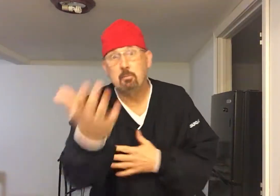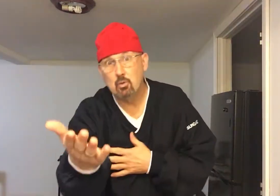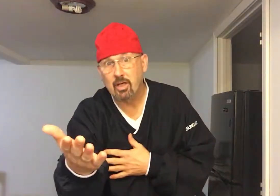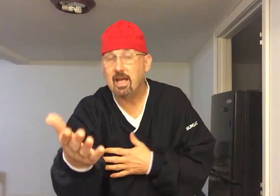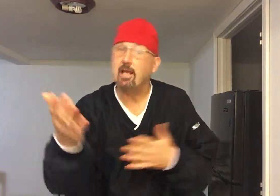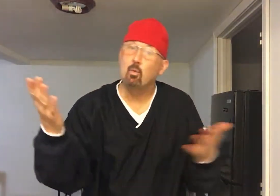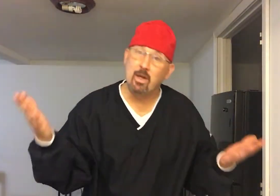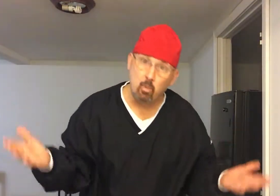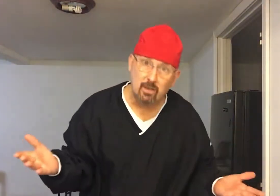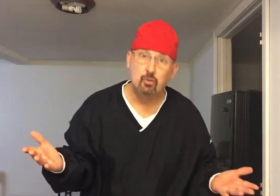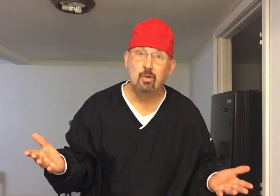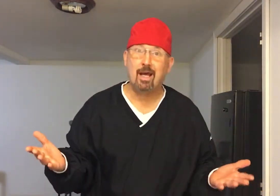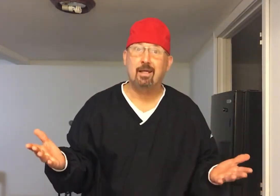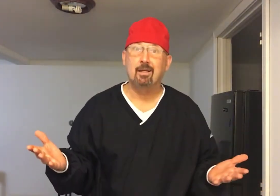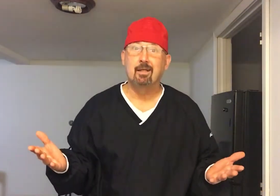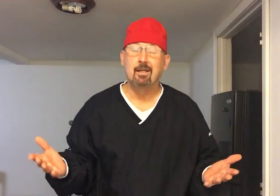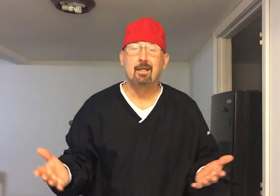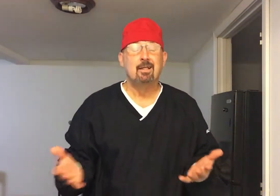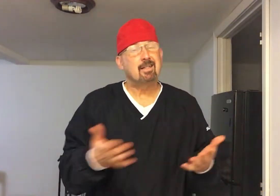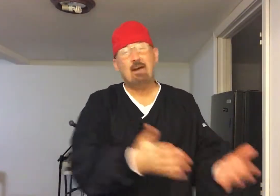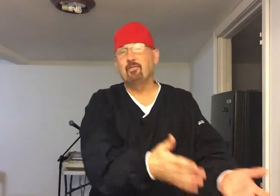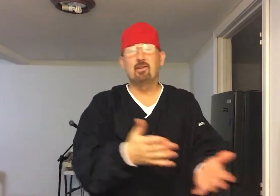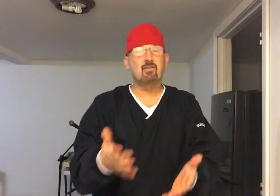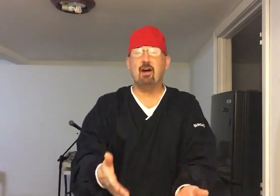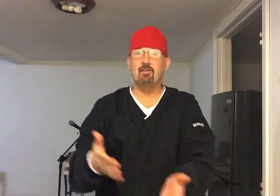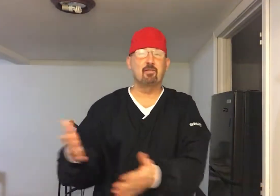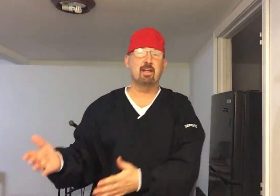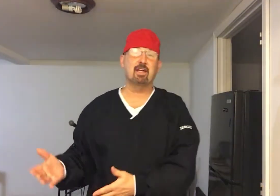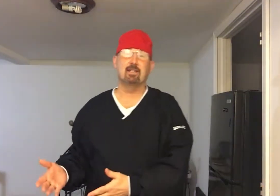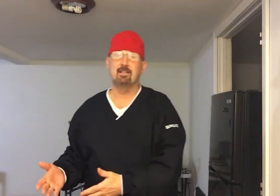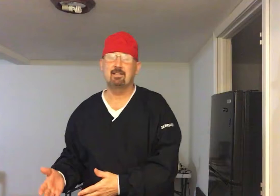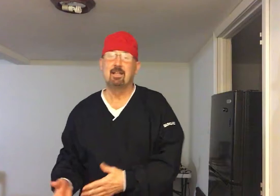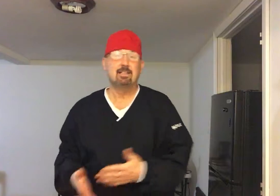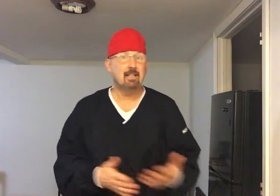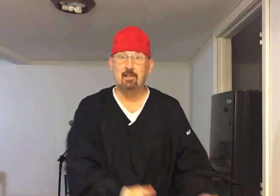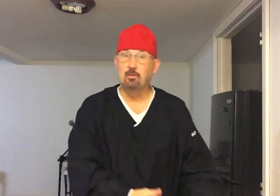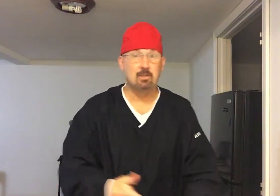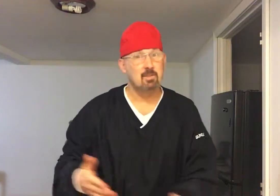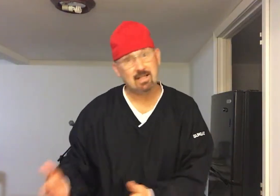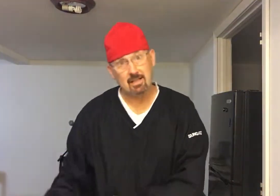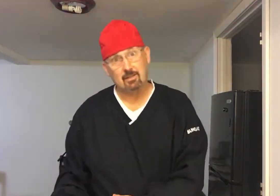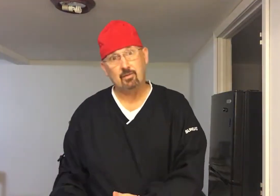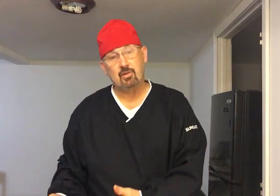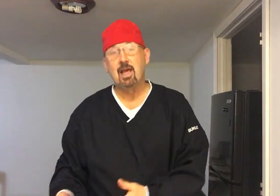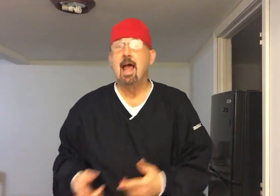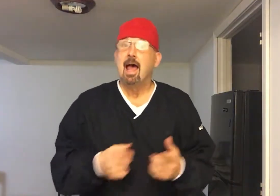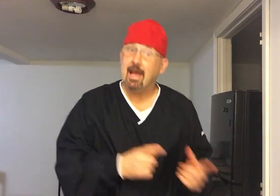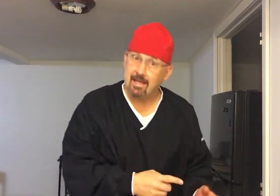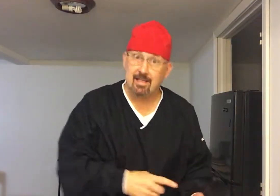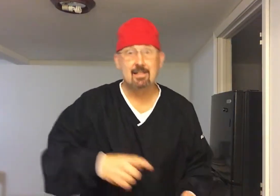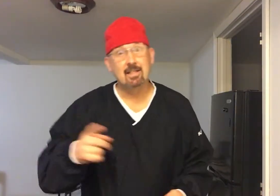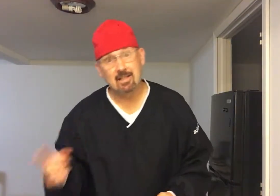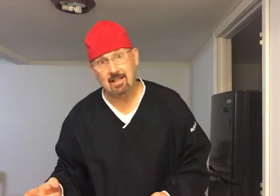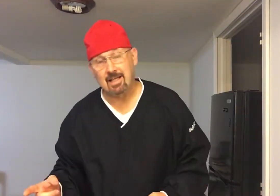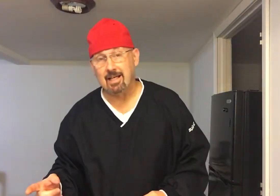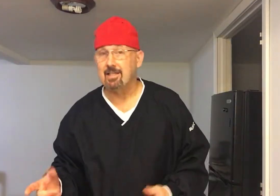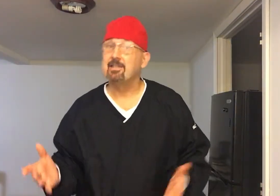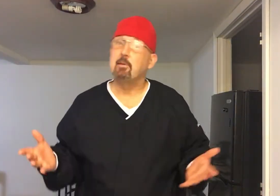communicate, and we will unite. See, I feel sorry for the haters. They live with themselves. Hate is the indicators they